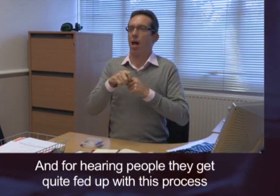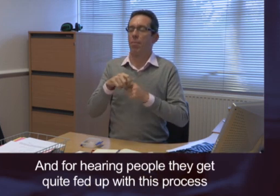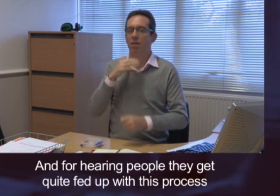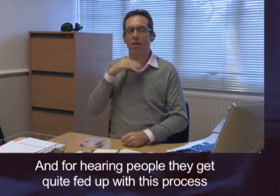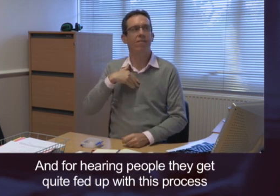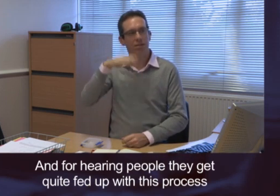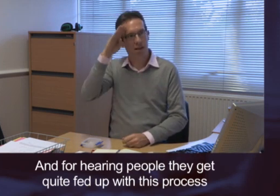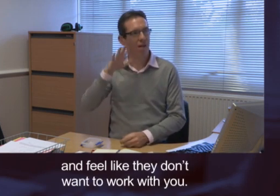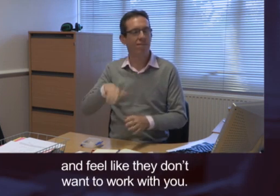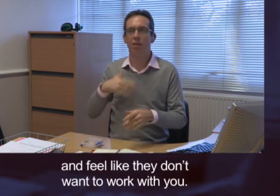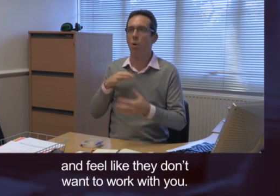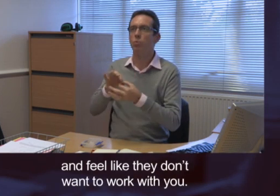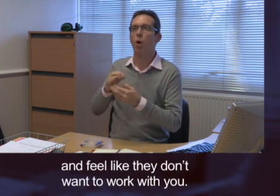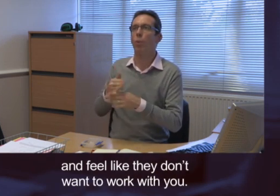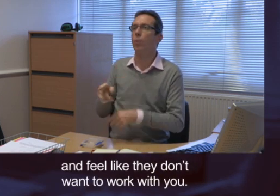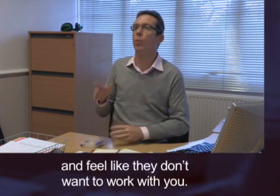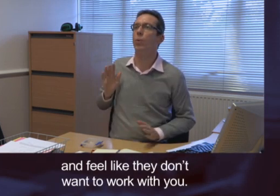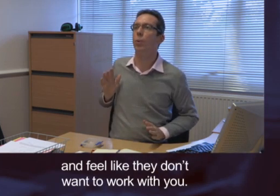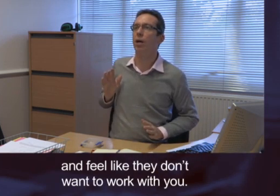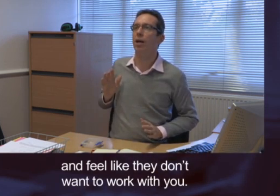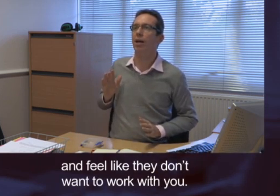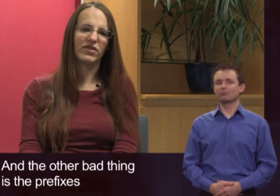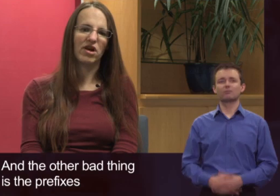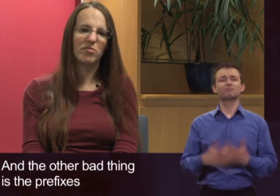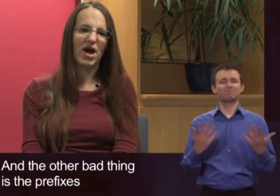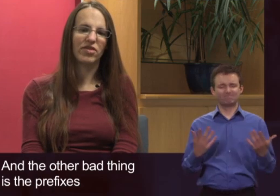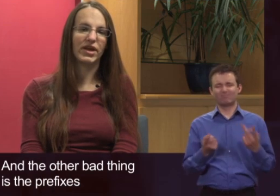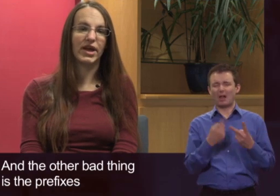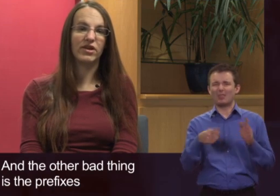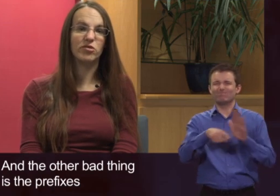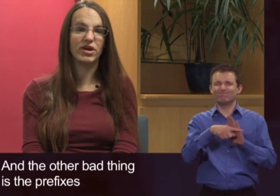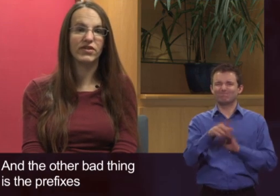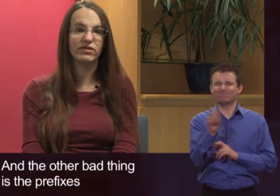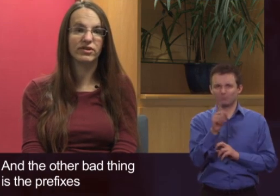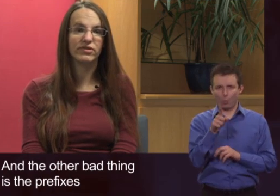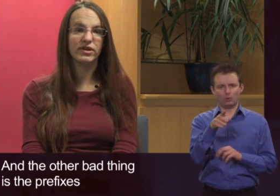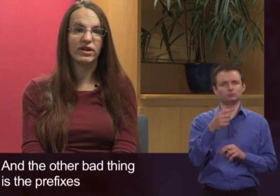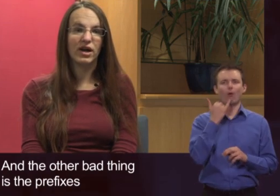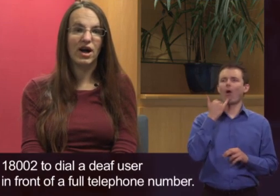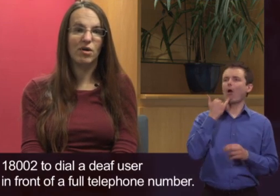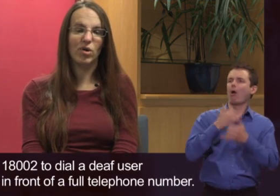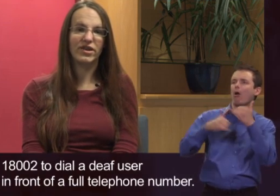fed up with this process and feel like they don't want to work with you. The other bad thing is the prefixes.